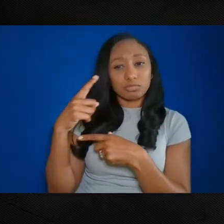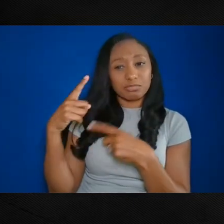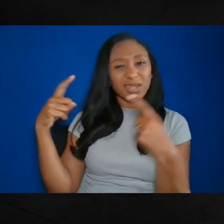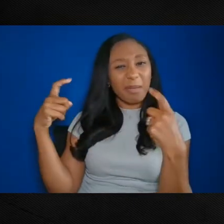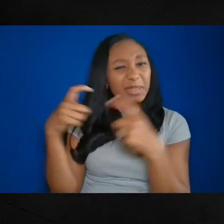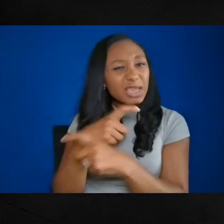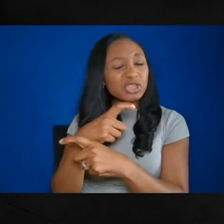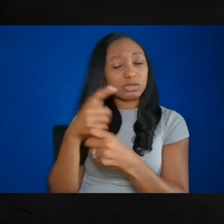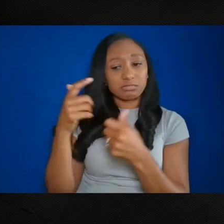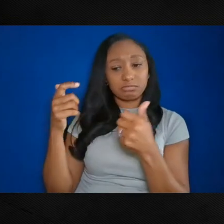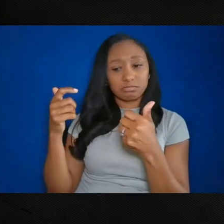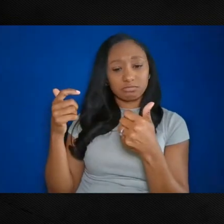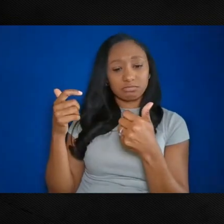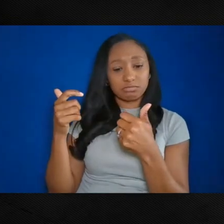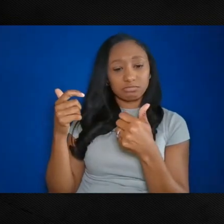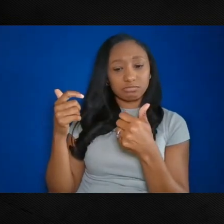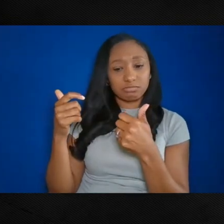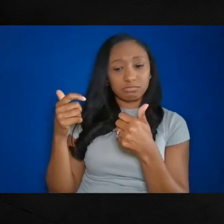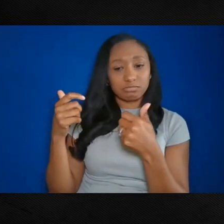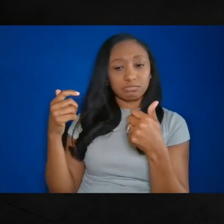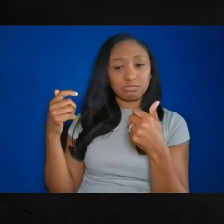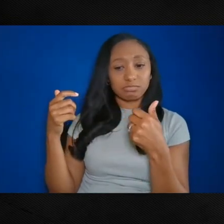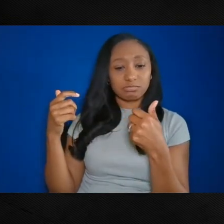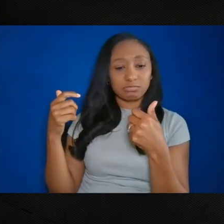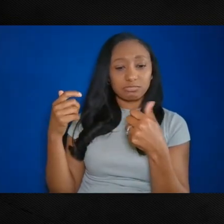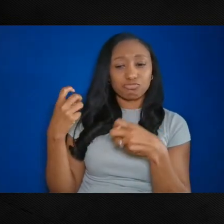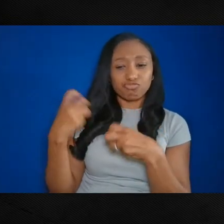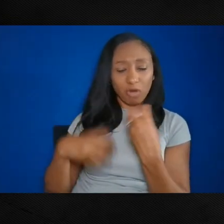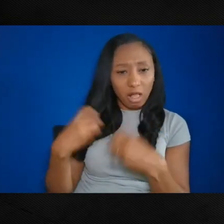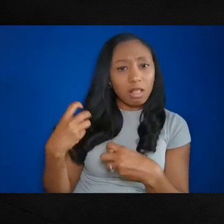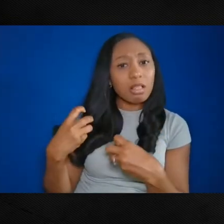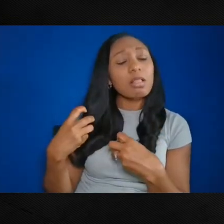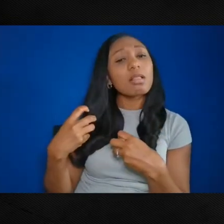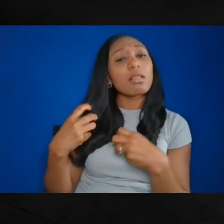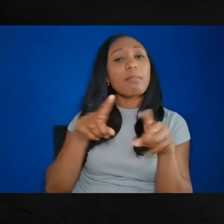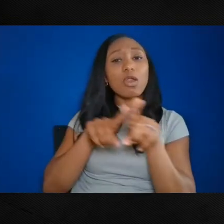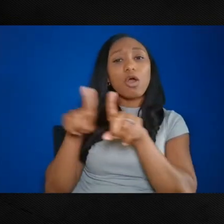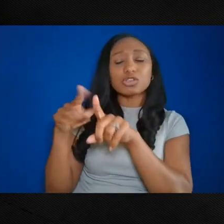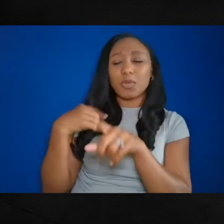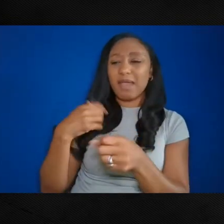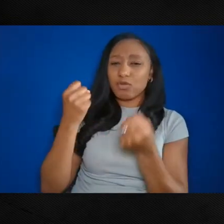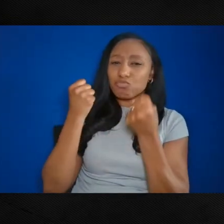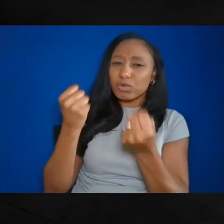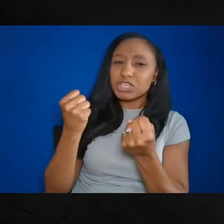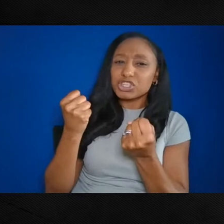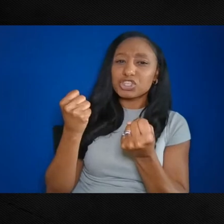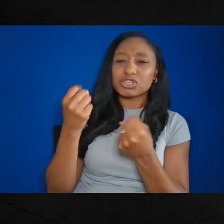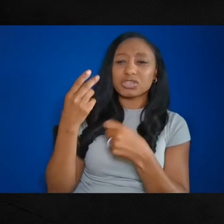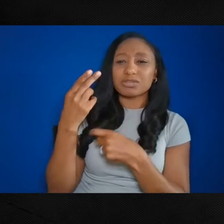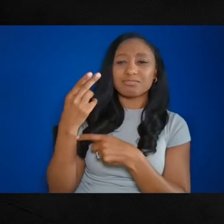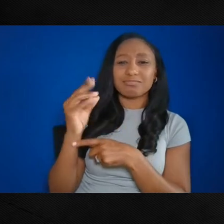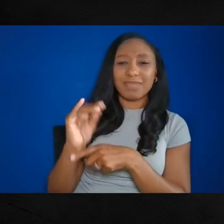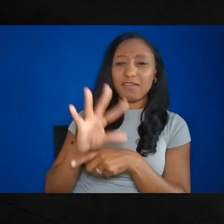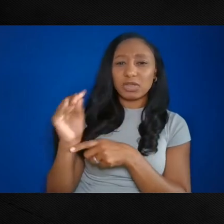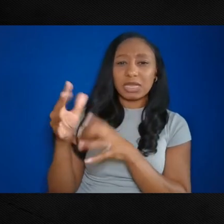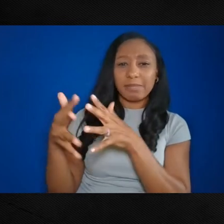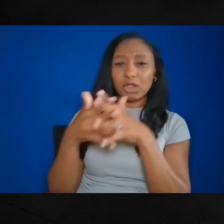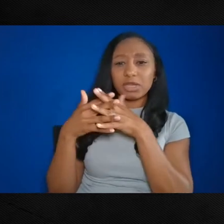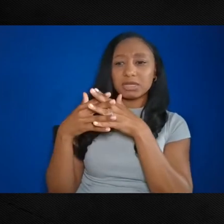museum walls document a rich African American tradition now available for all to see.